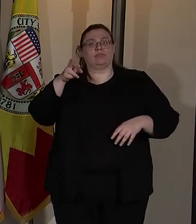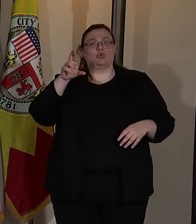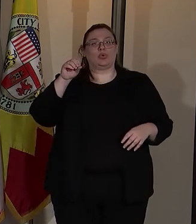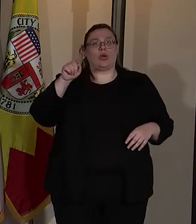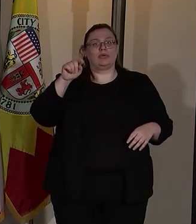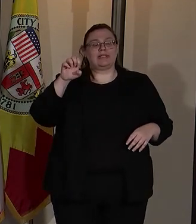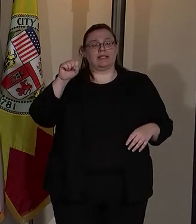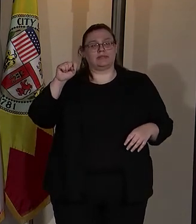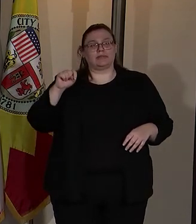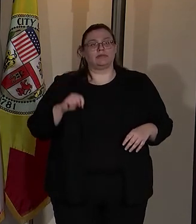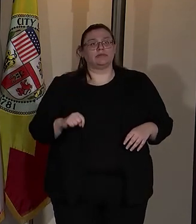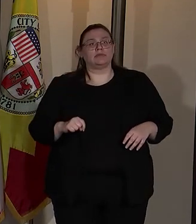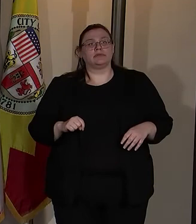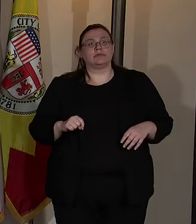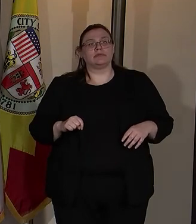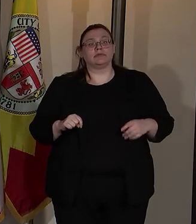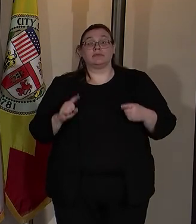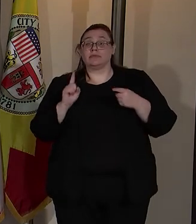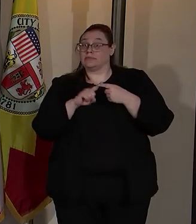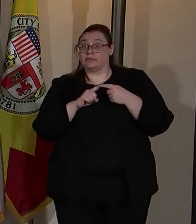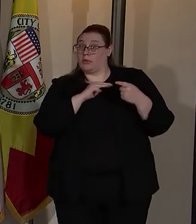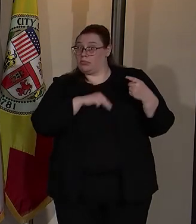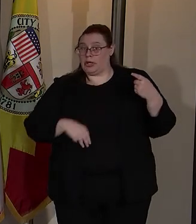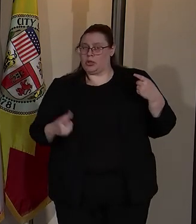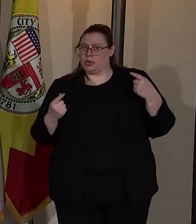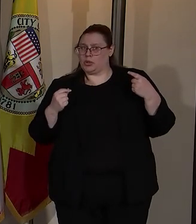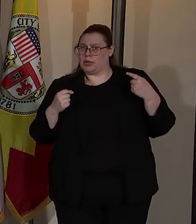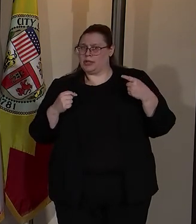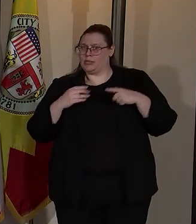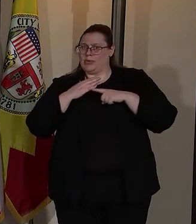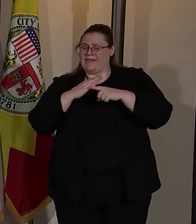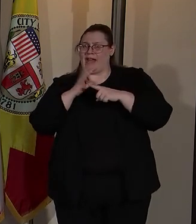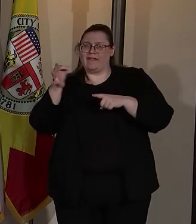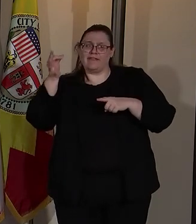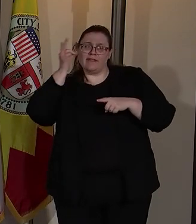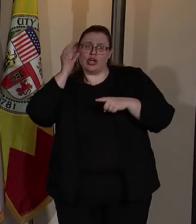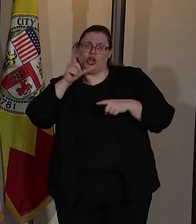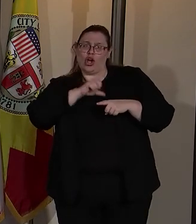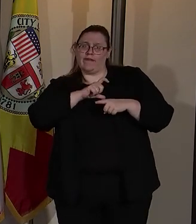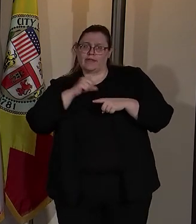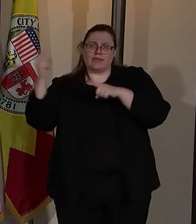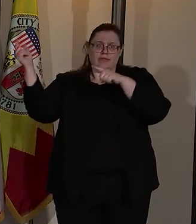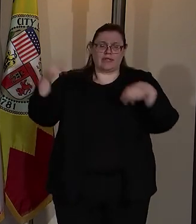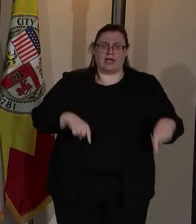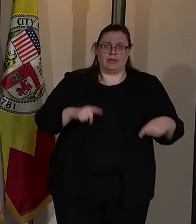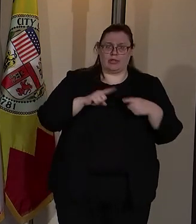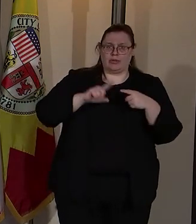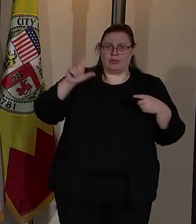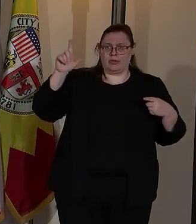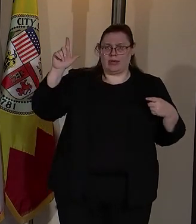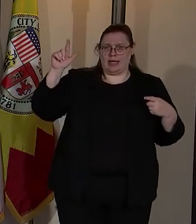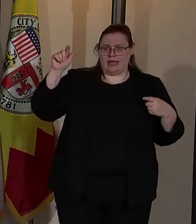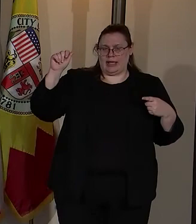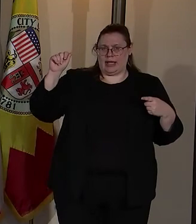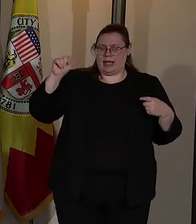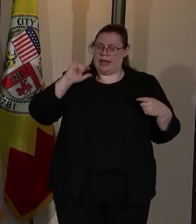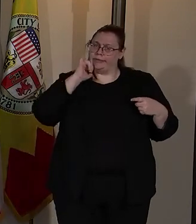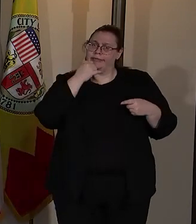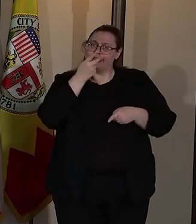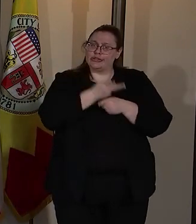One is, what is the mayor doing to prevent federal officers from coming to LA and mistreating